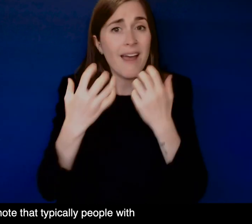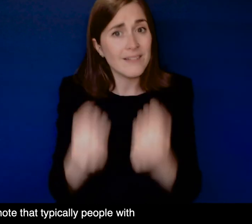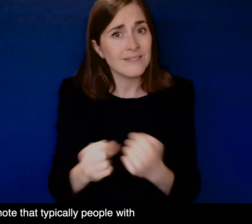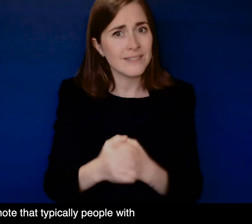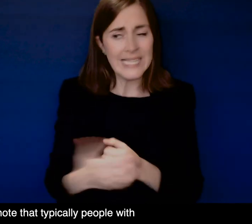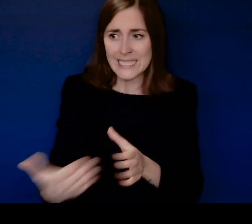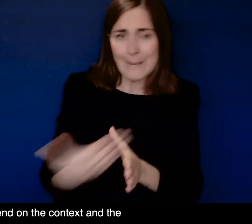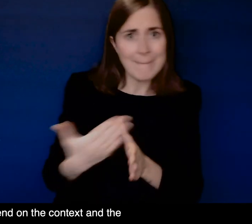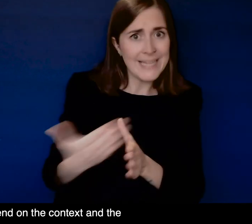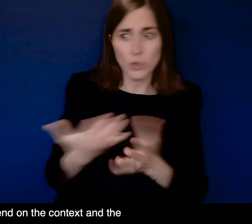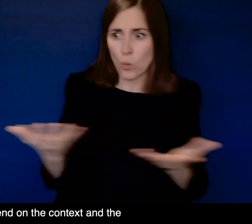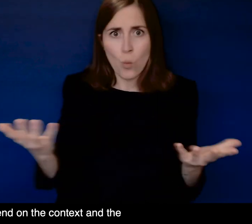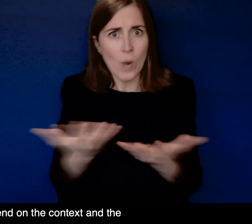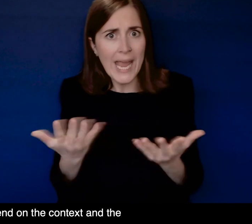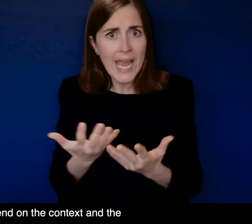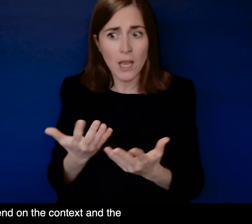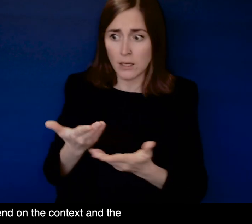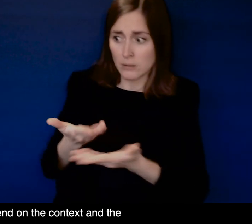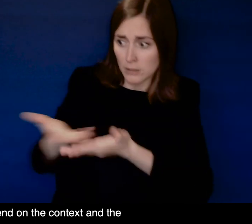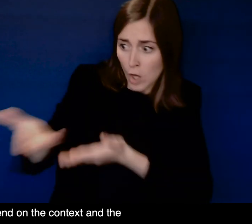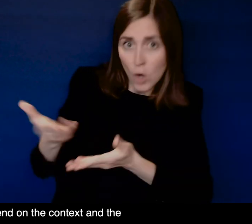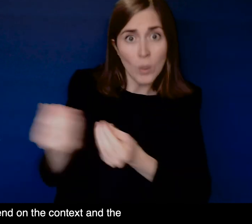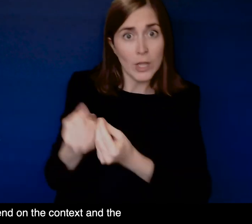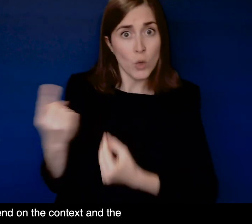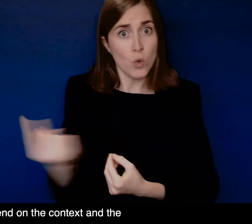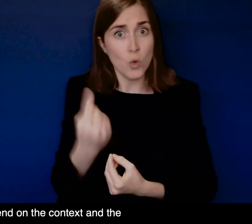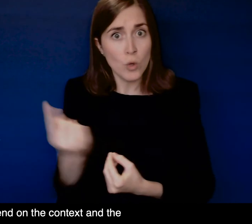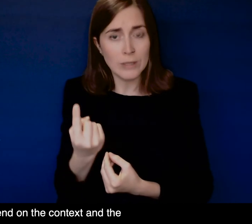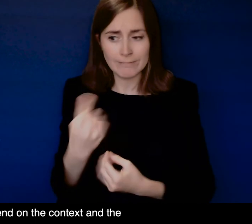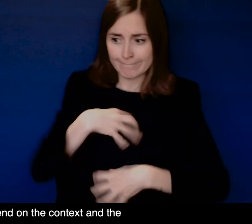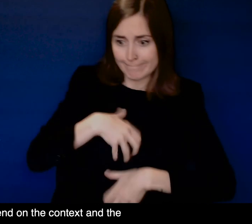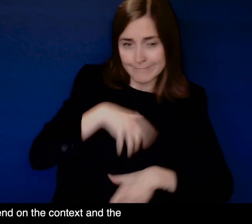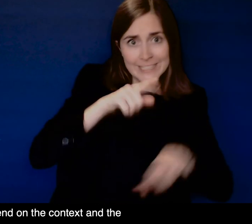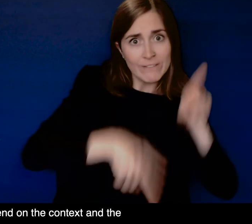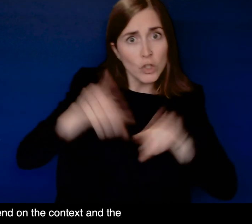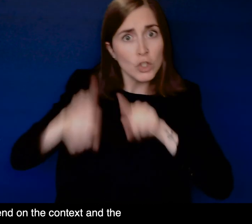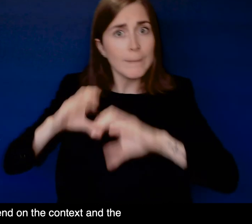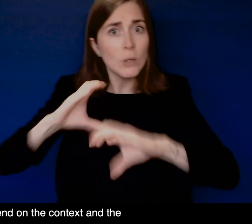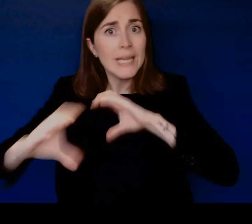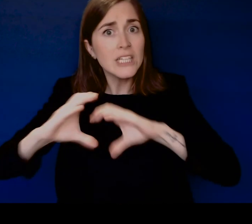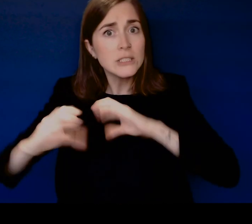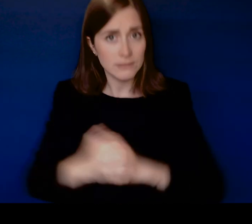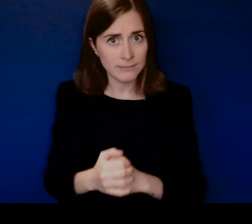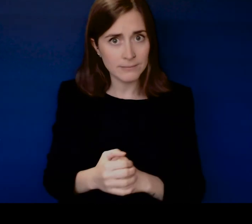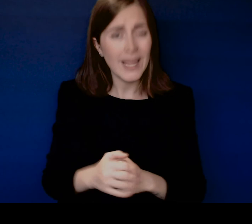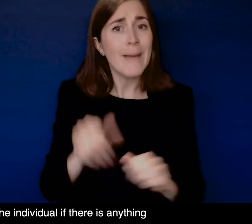communication methods And it will depend on the context and the communication partner as to what method they use